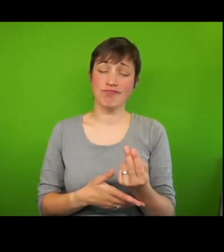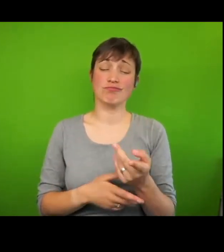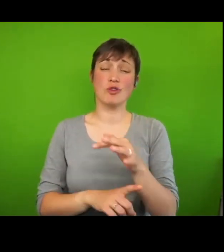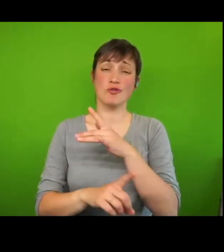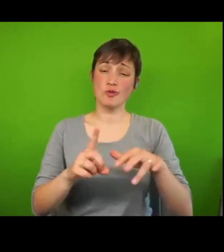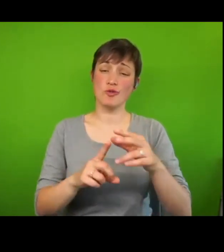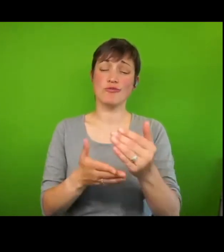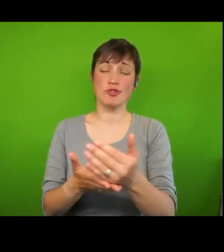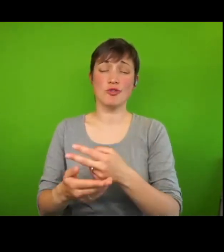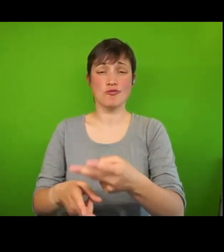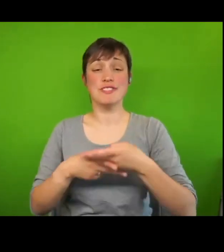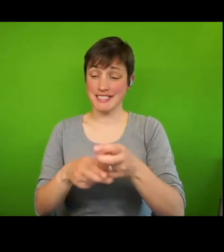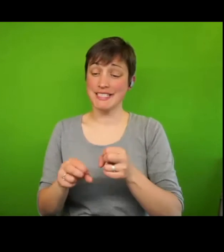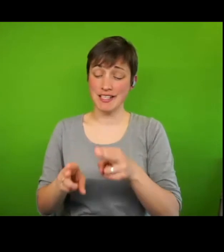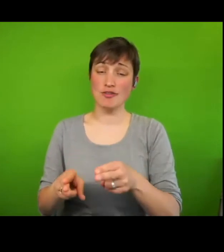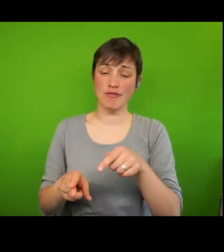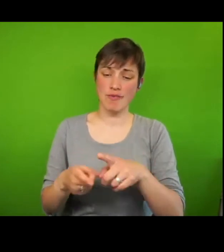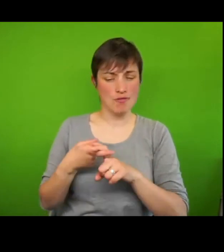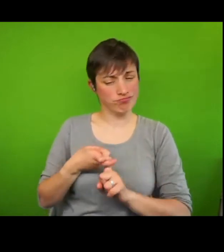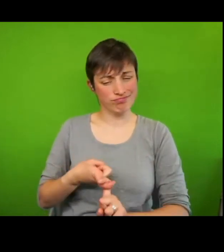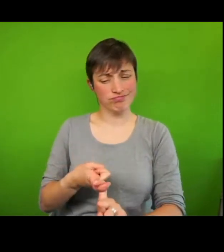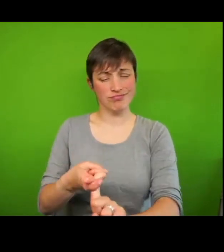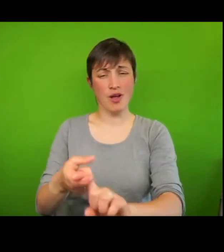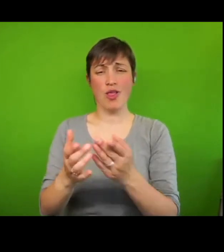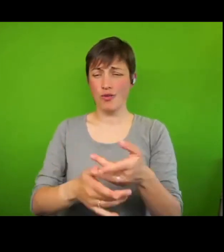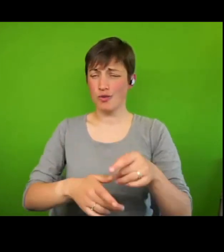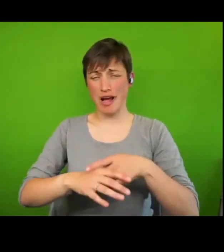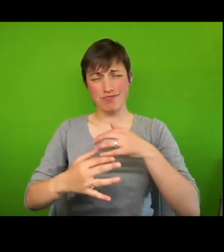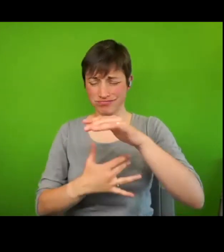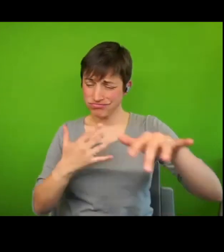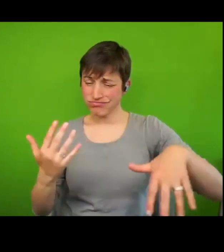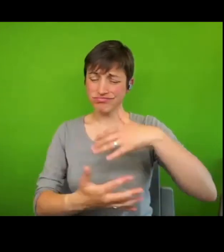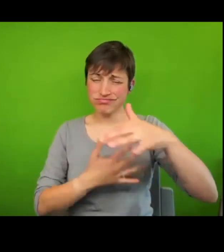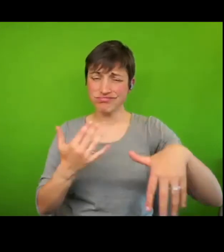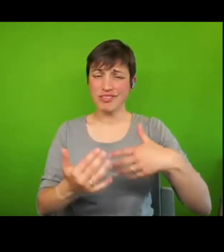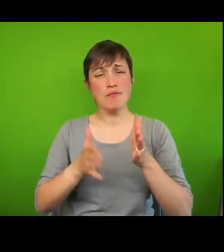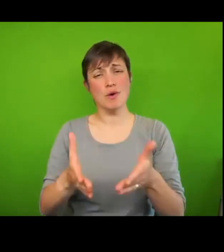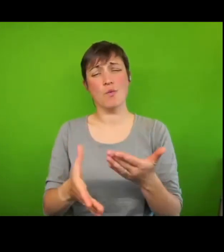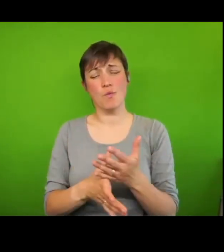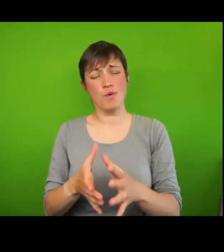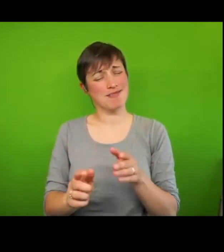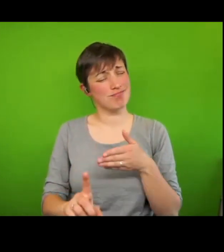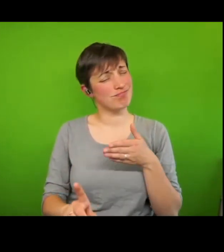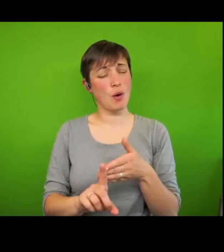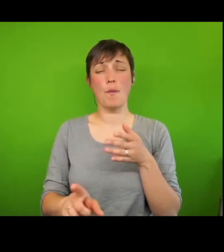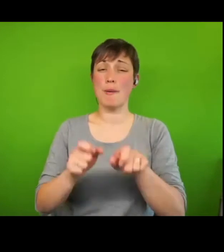acts as an anchor in turbulent times, that must work directly with those experiencing the system and